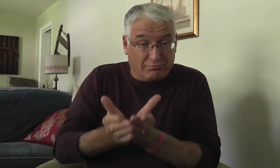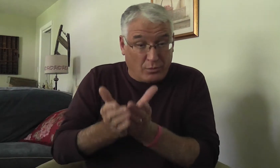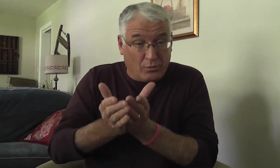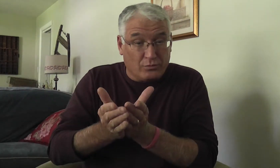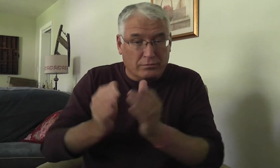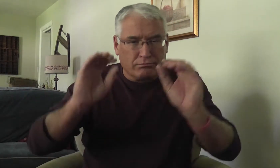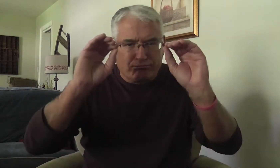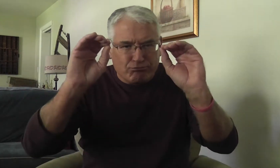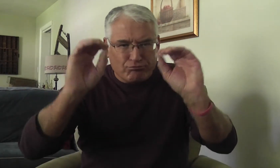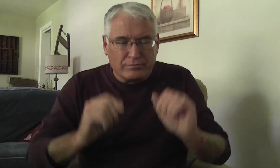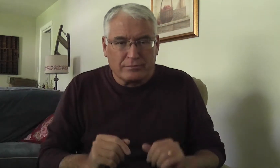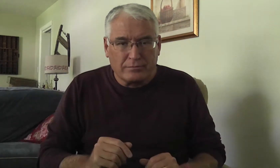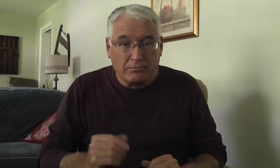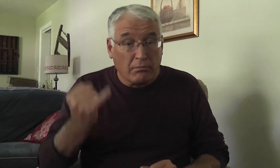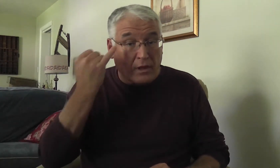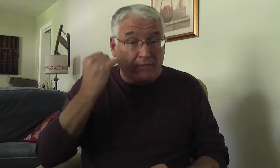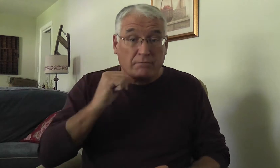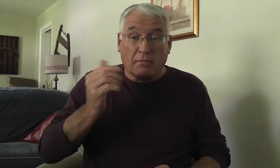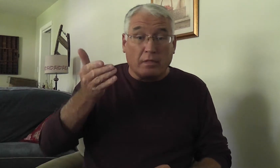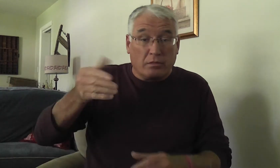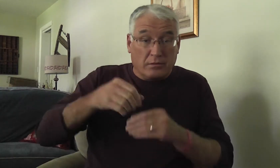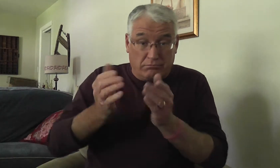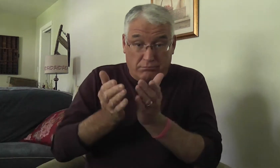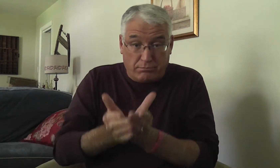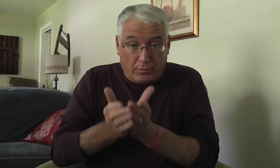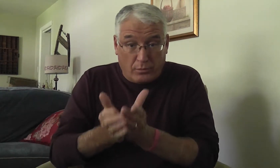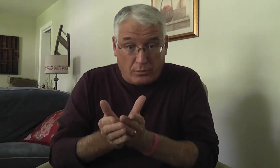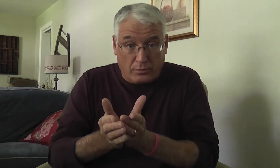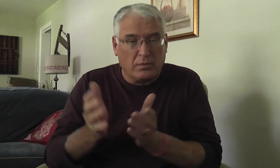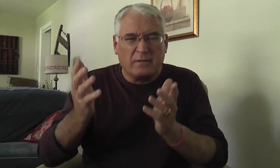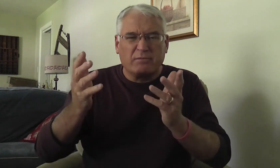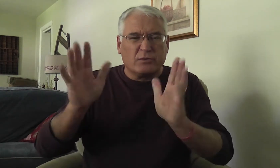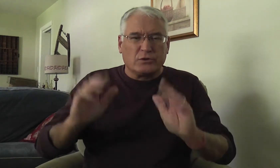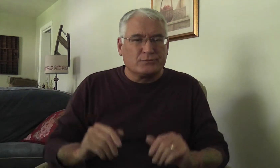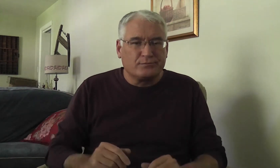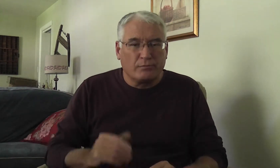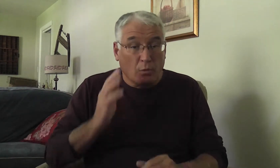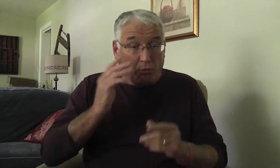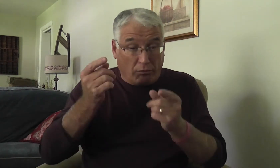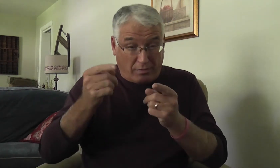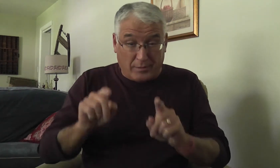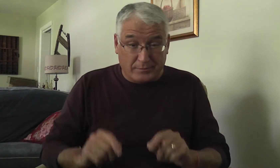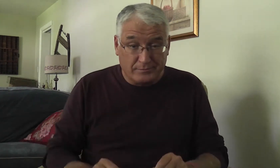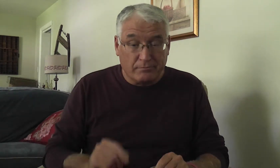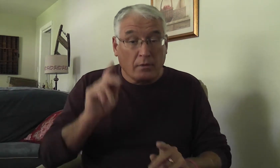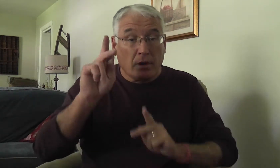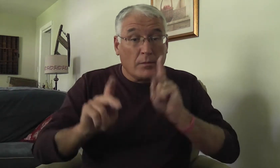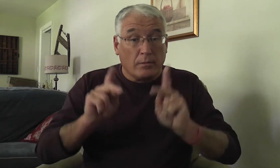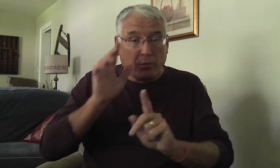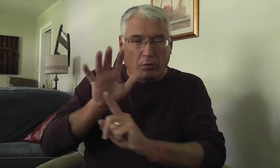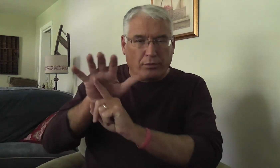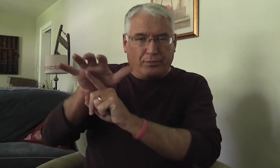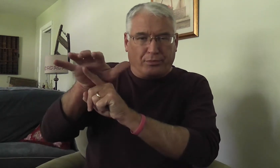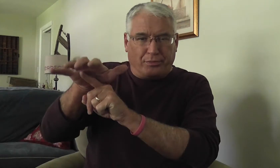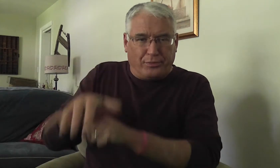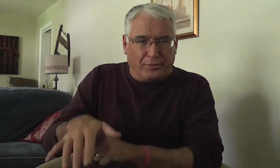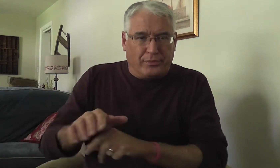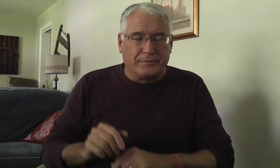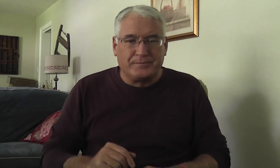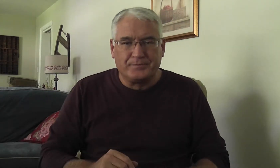many people that Jesus needed to get in a boat to teach. If the boat had not been there, it'd be finished. People would just crush in